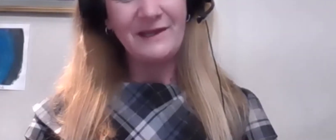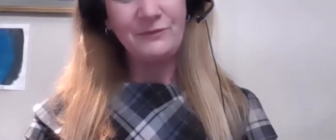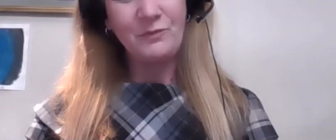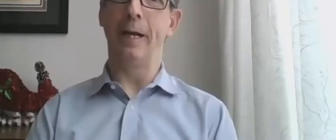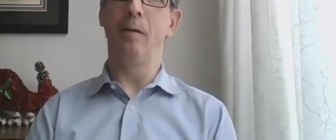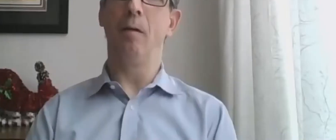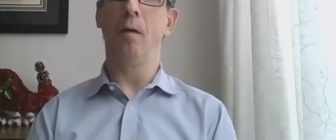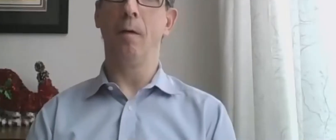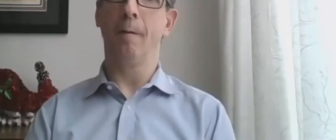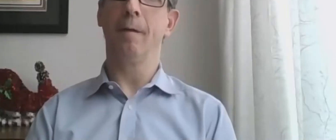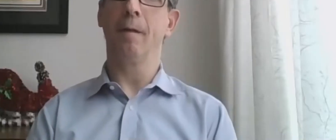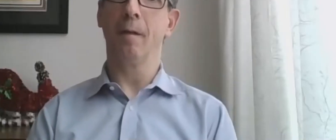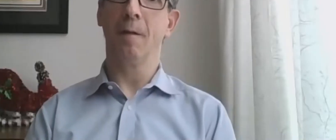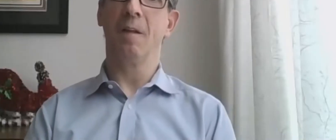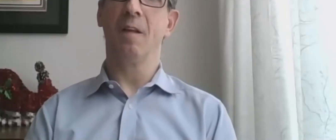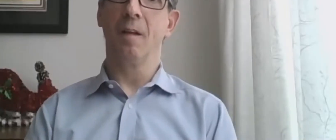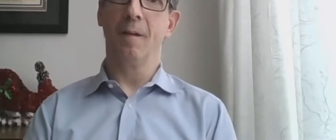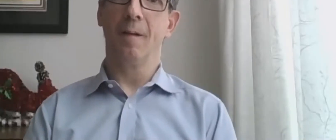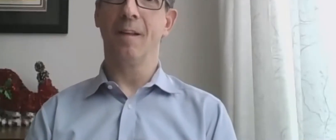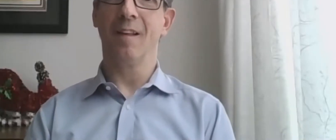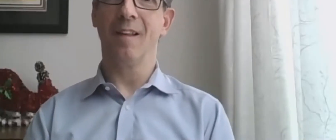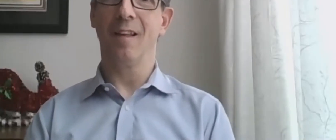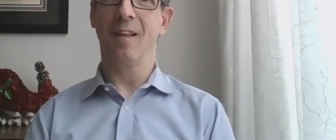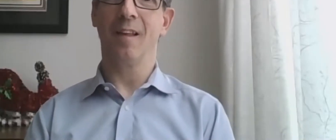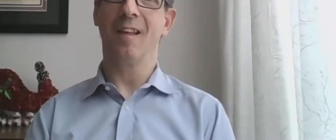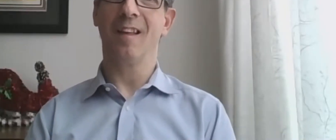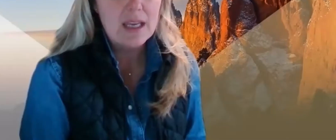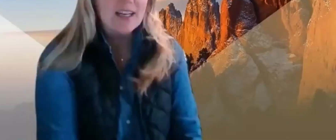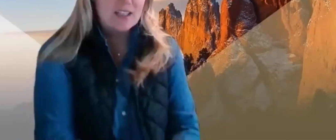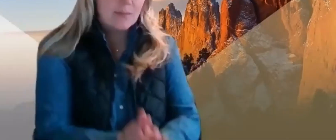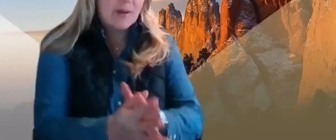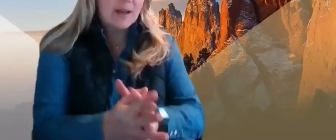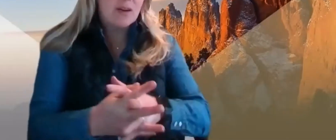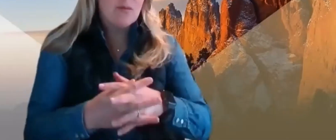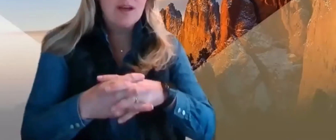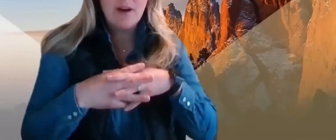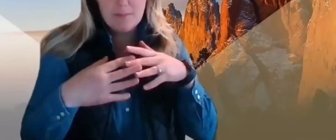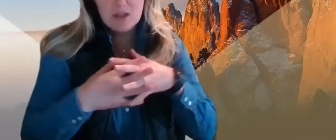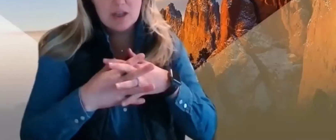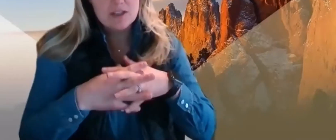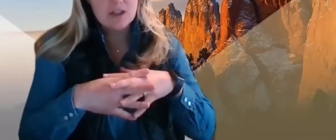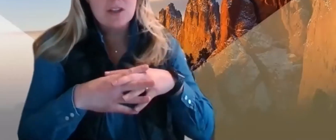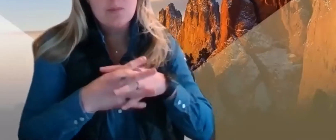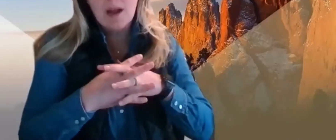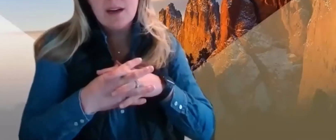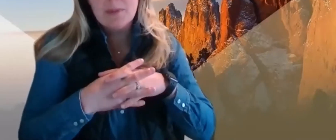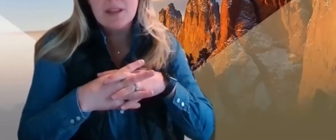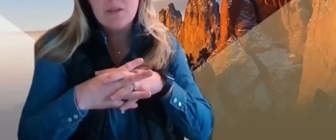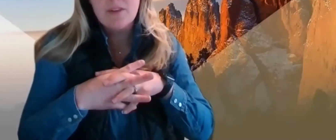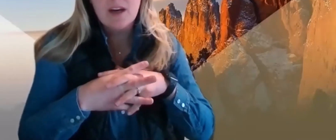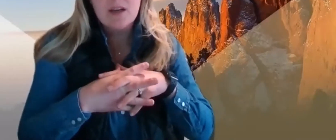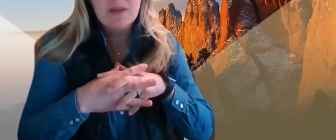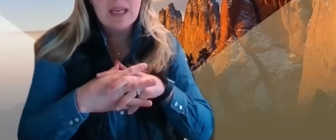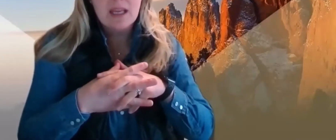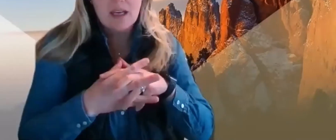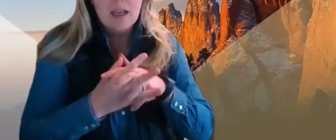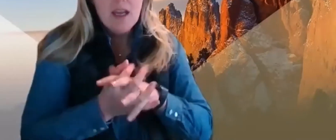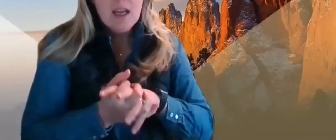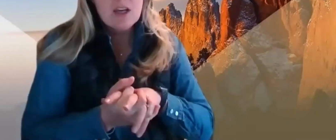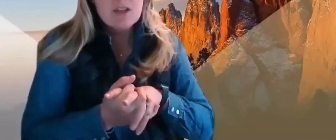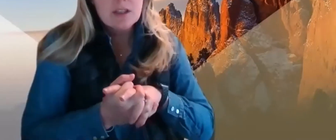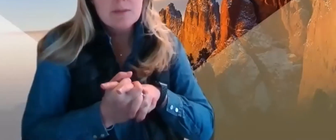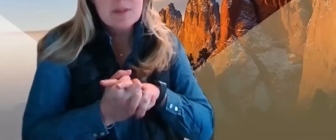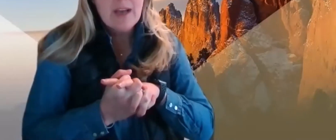Do you want to jump on it? Okay, sure, sure. I'll go ahead and jump on it. One of our major concerns, and you brought it up at the very